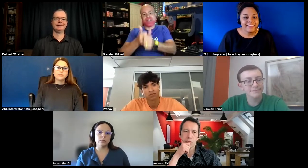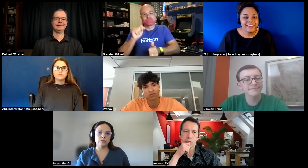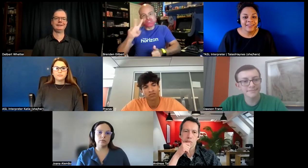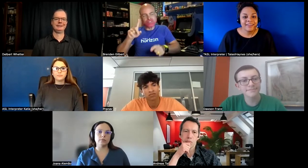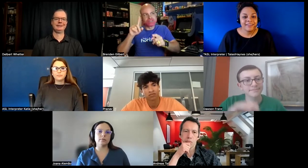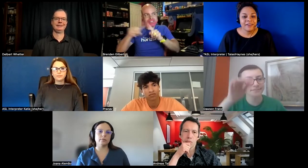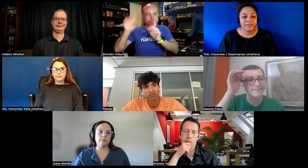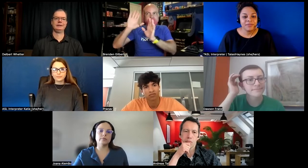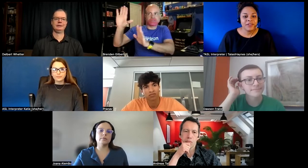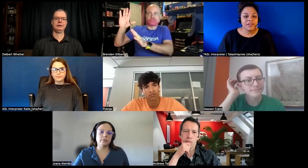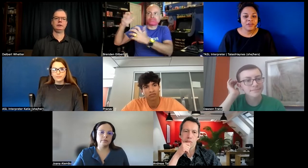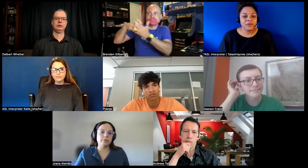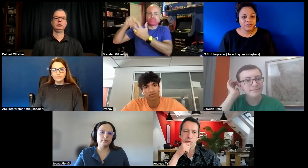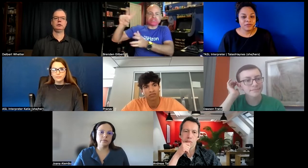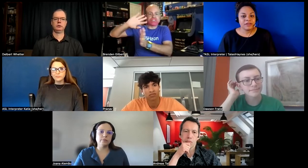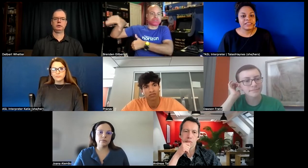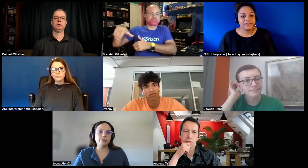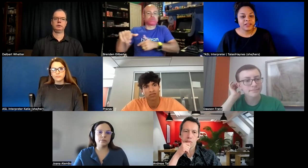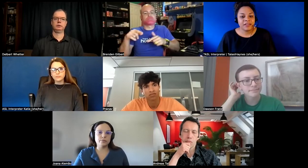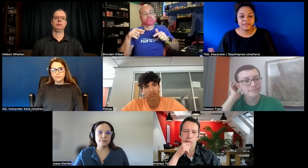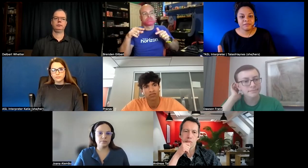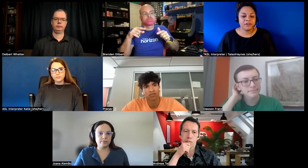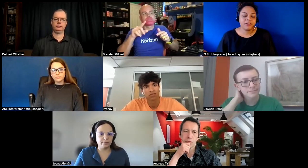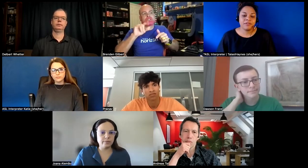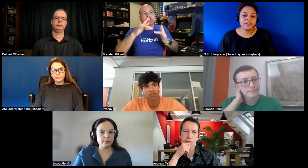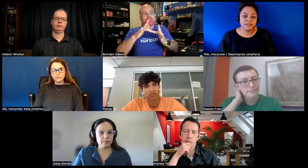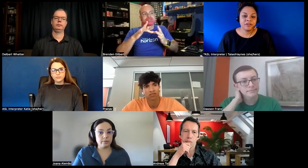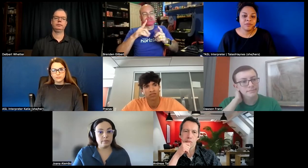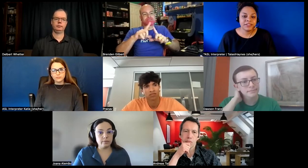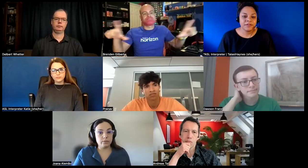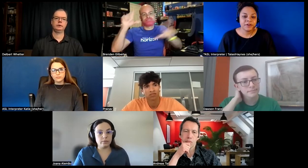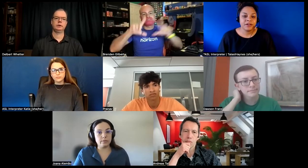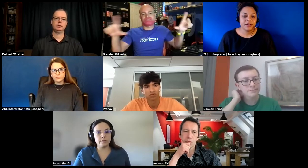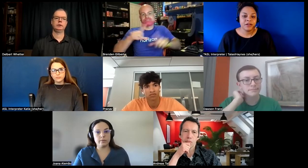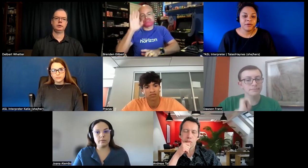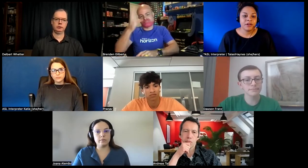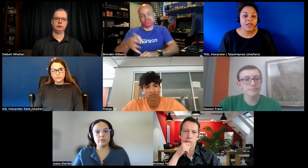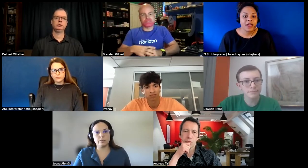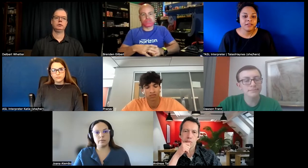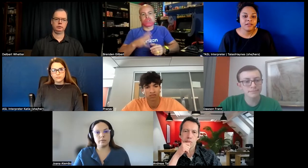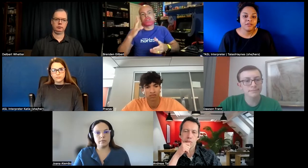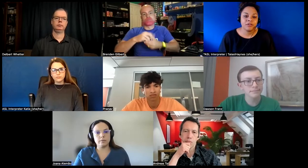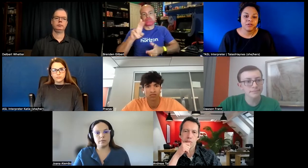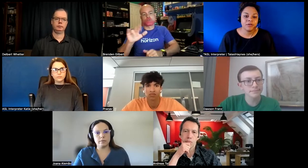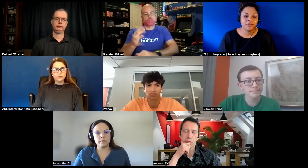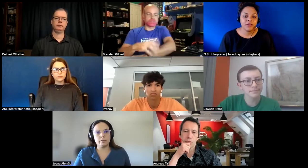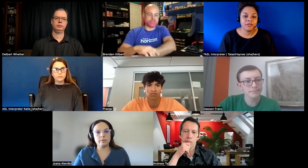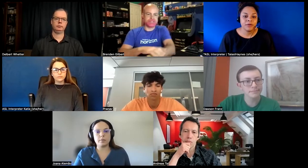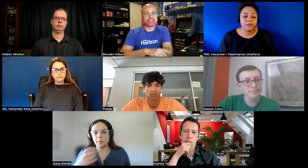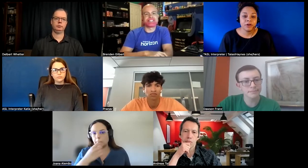see these um you know tv has you know that's that's a little bit different um and online it's nice you're able to have a little bit more